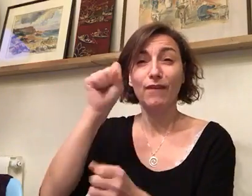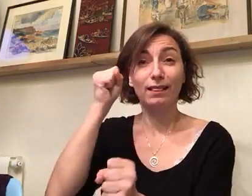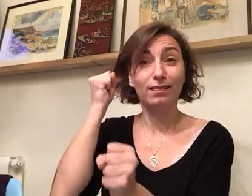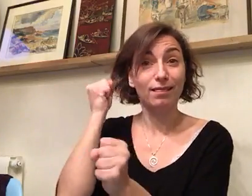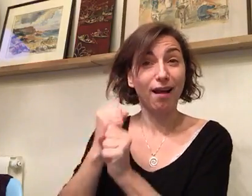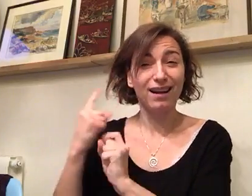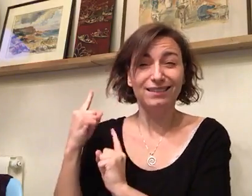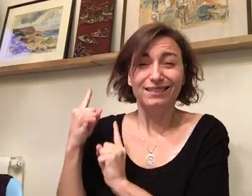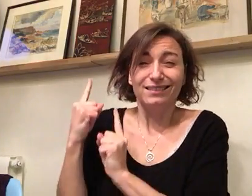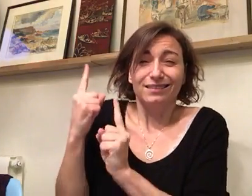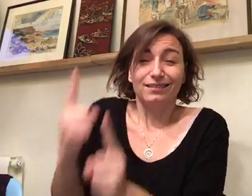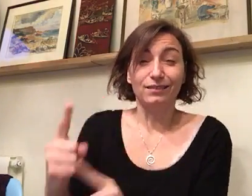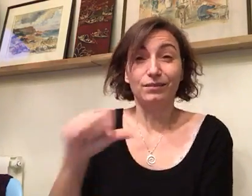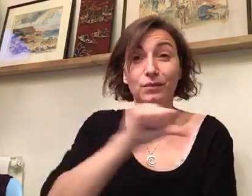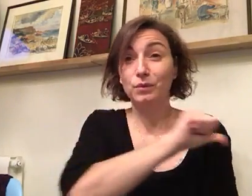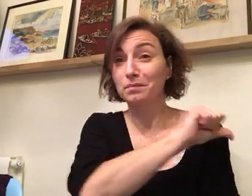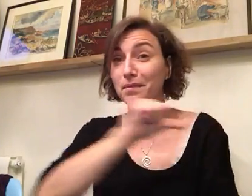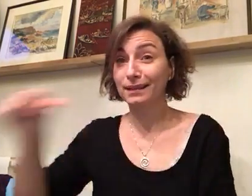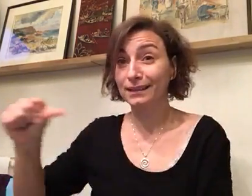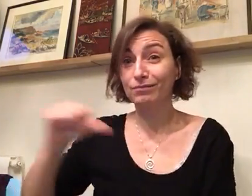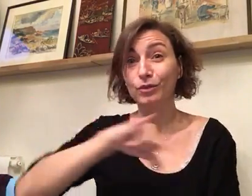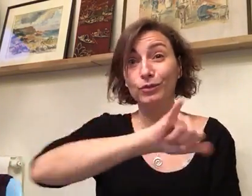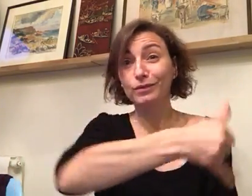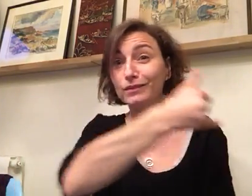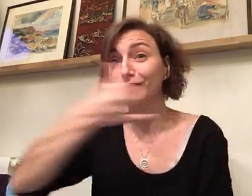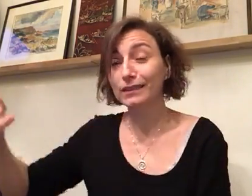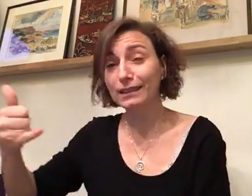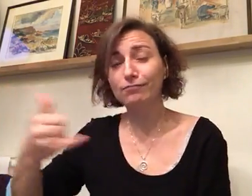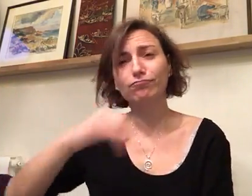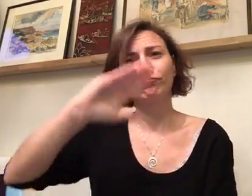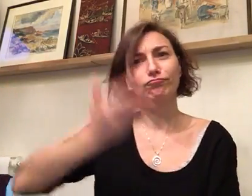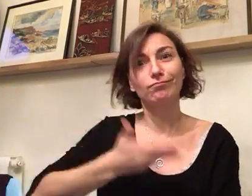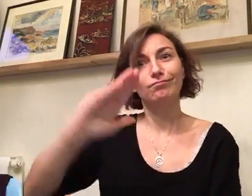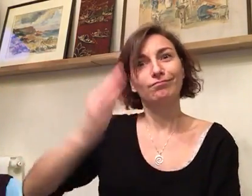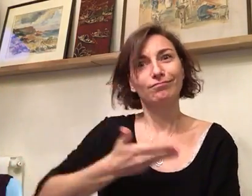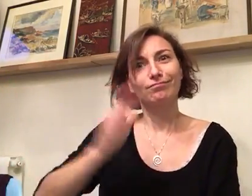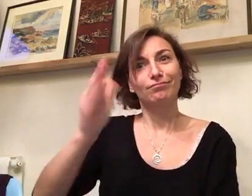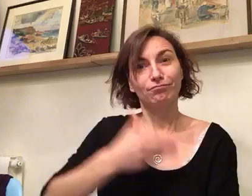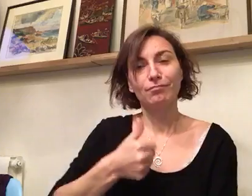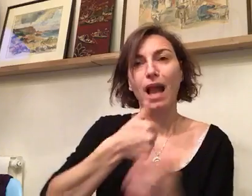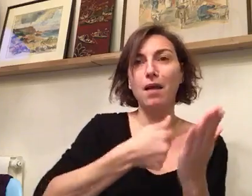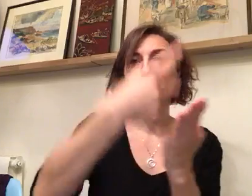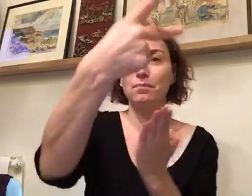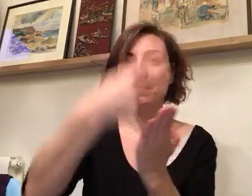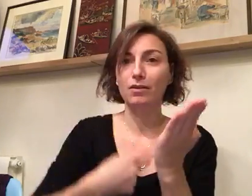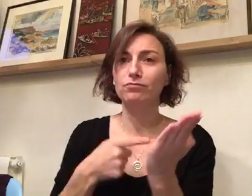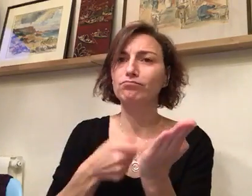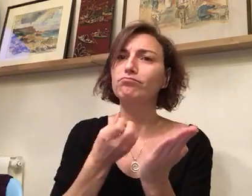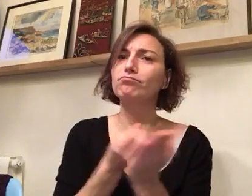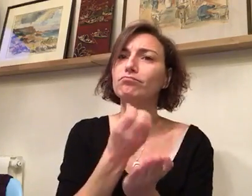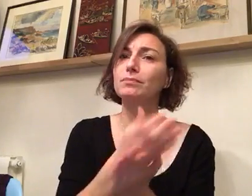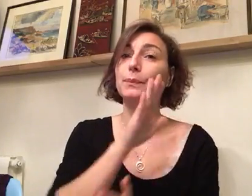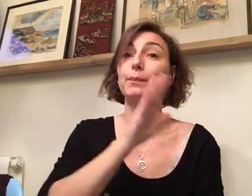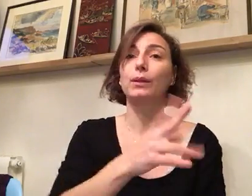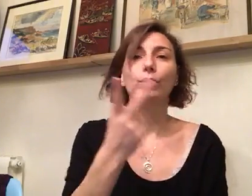This my I'm a married This